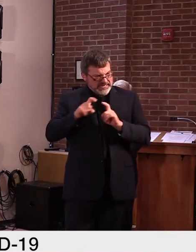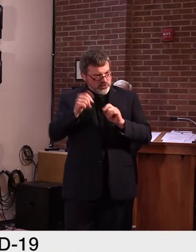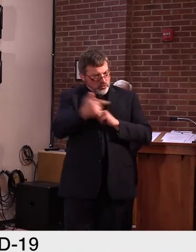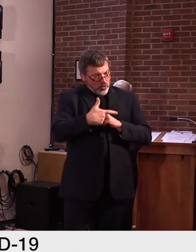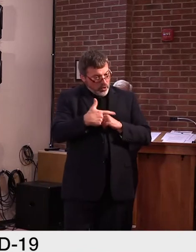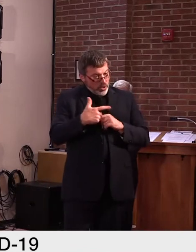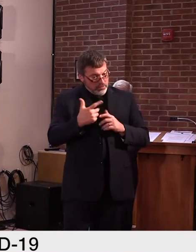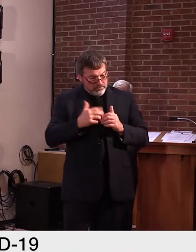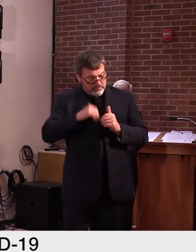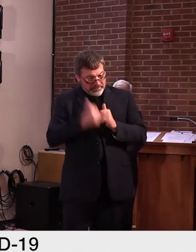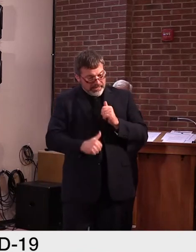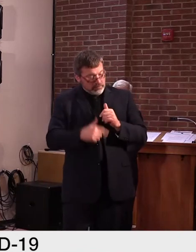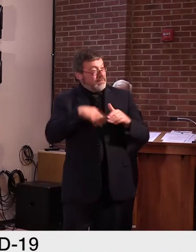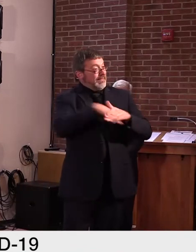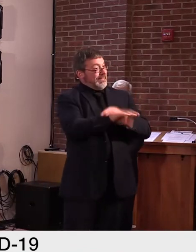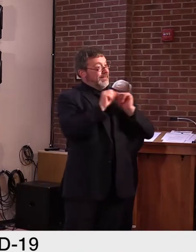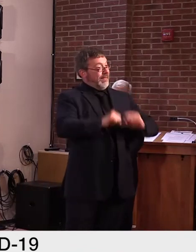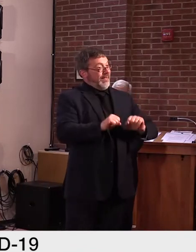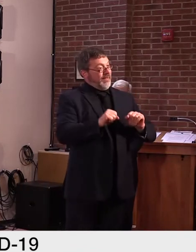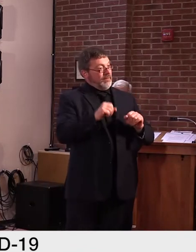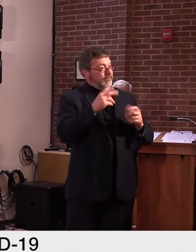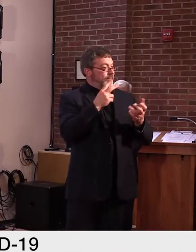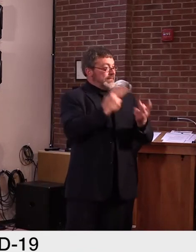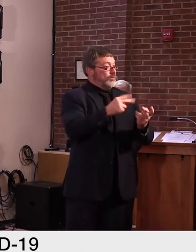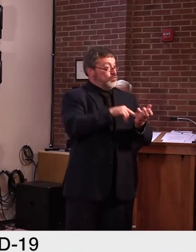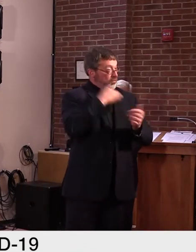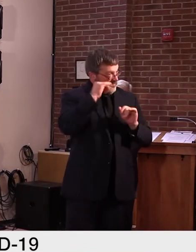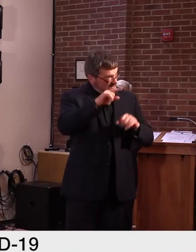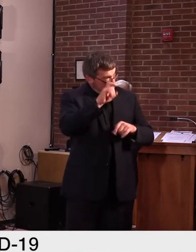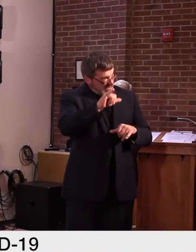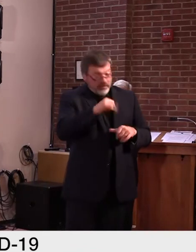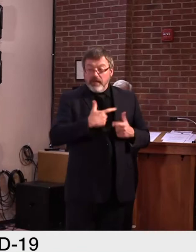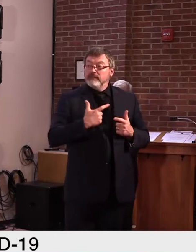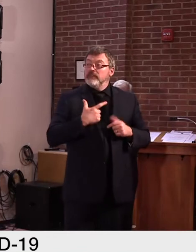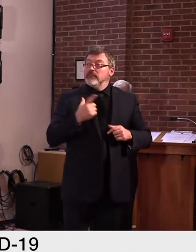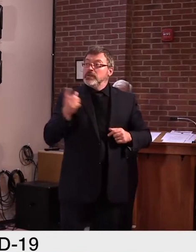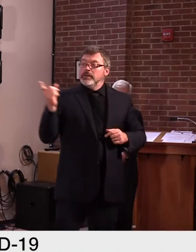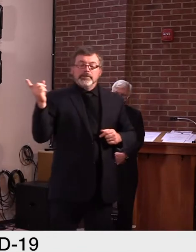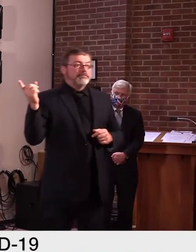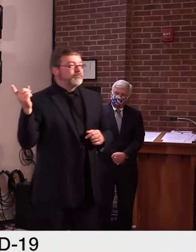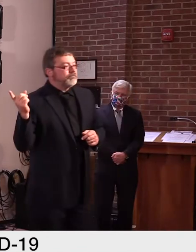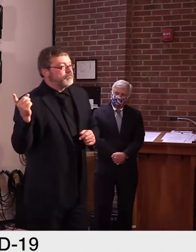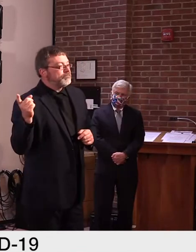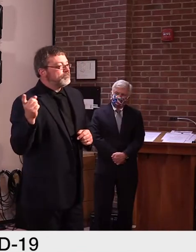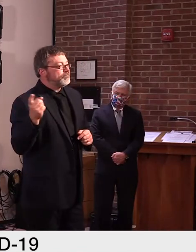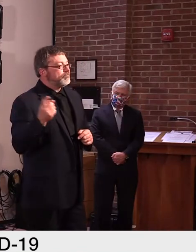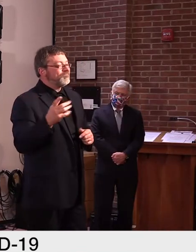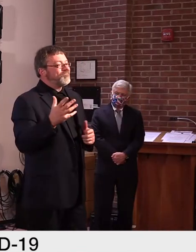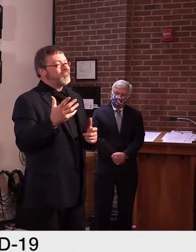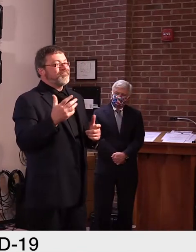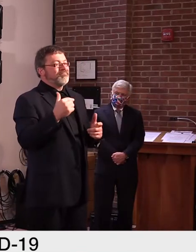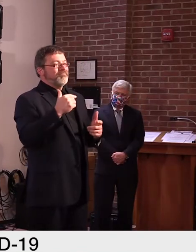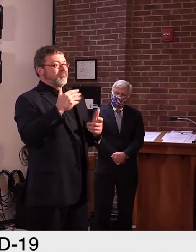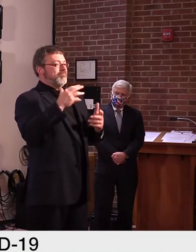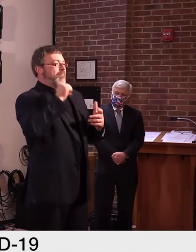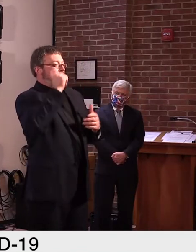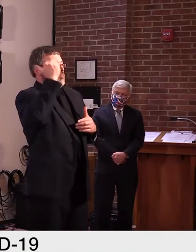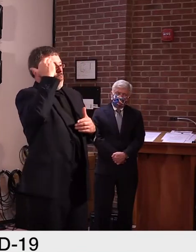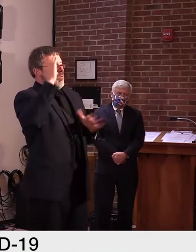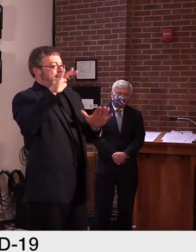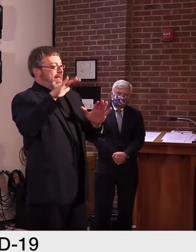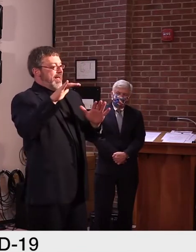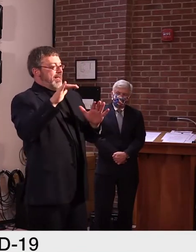because that's again screening an asymptomatic person one time as opposed to screening the population of that